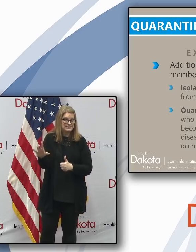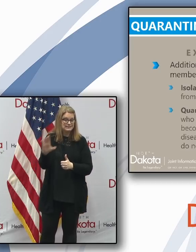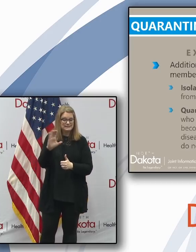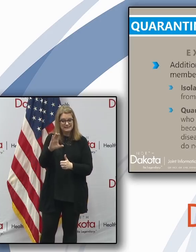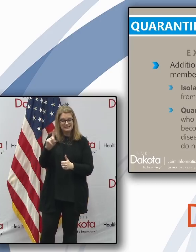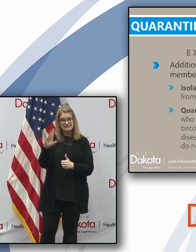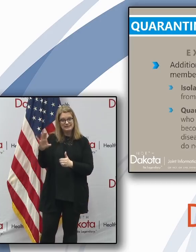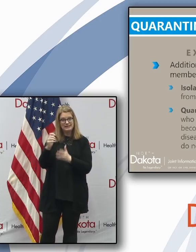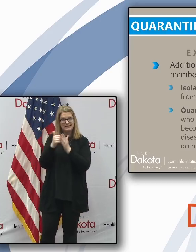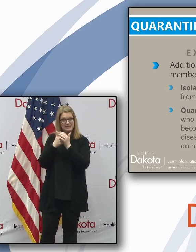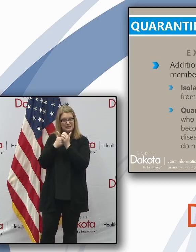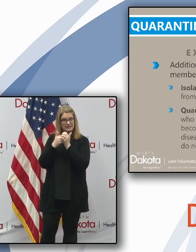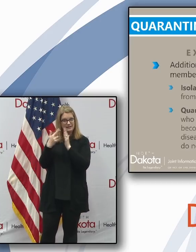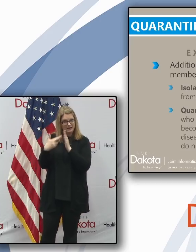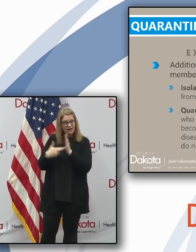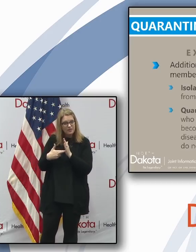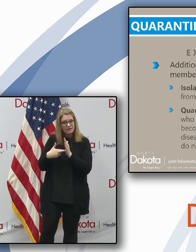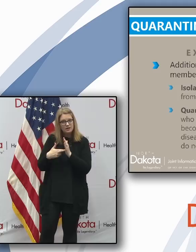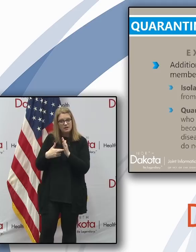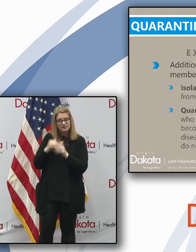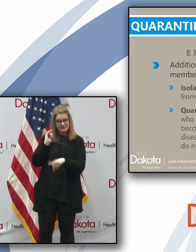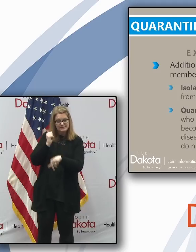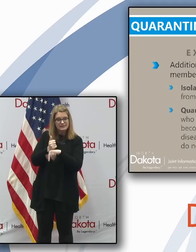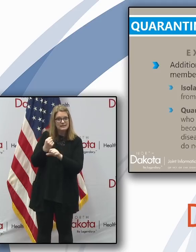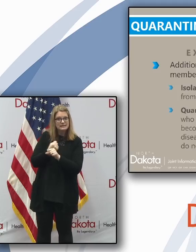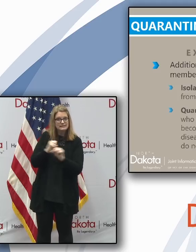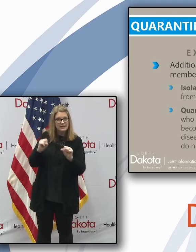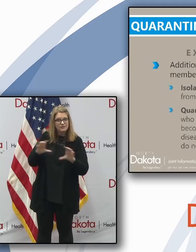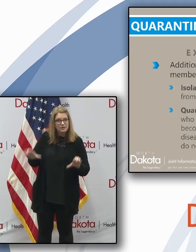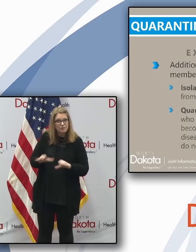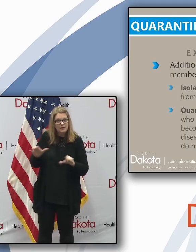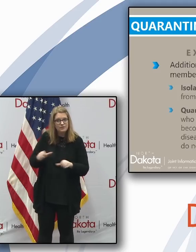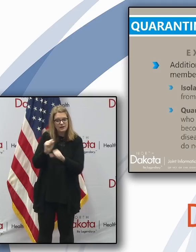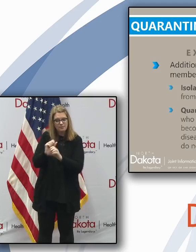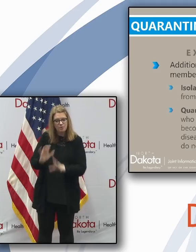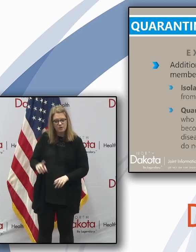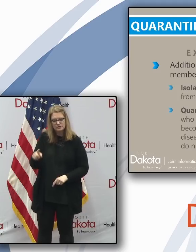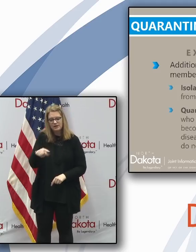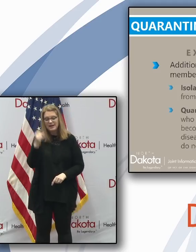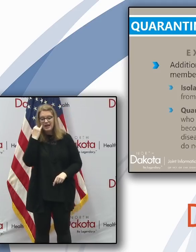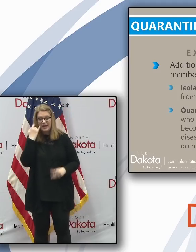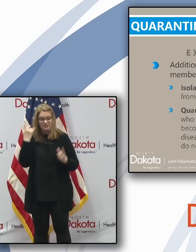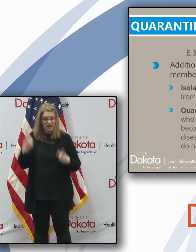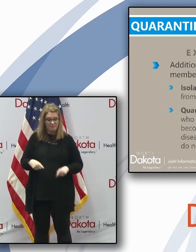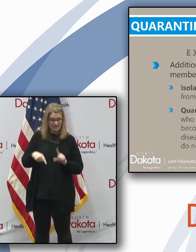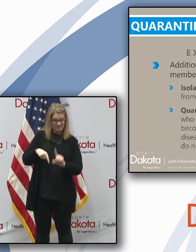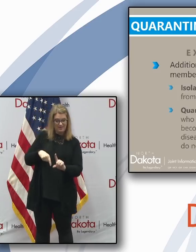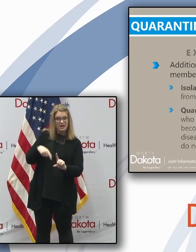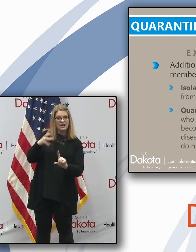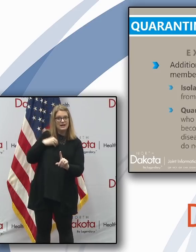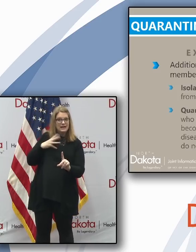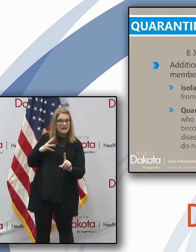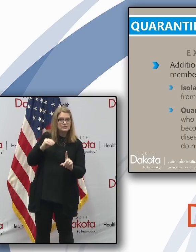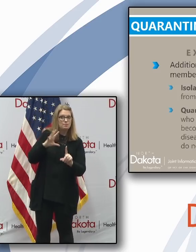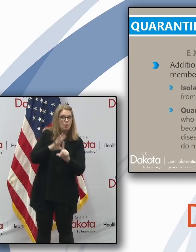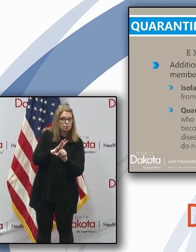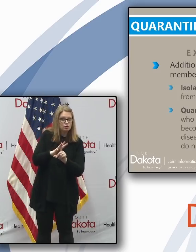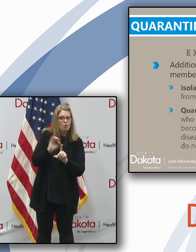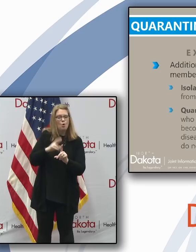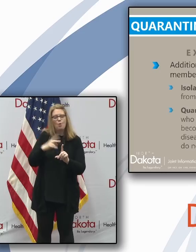to implement safety practices for employees who've had exposure to a person or suspected